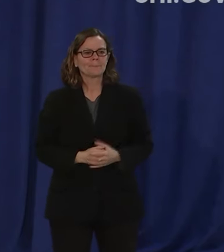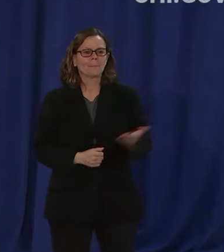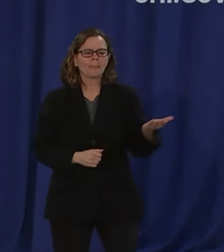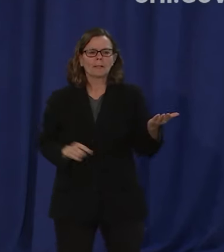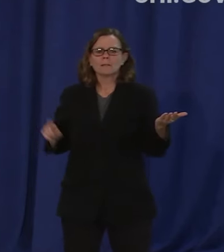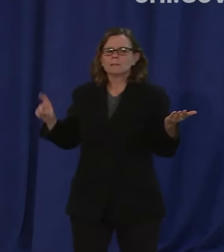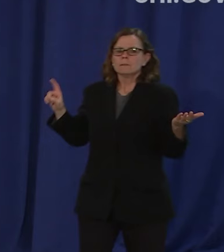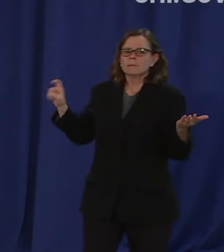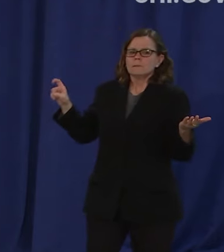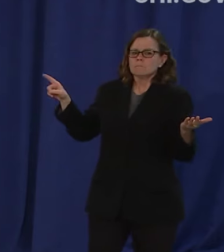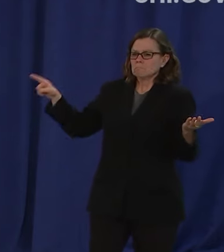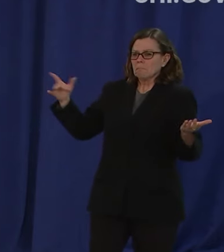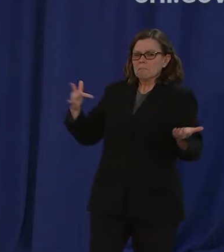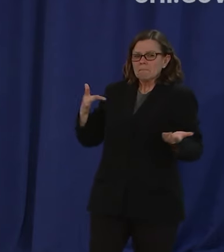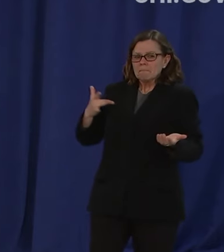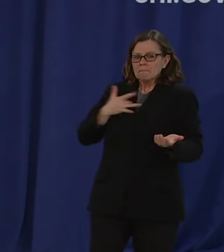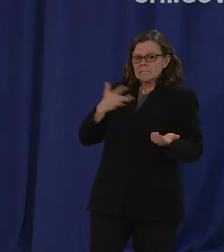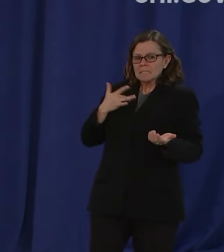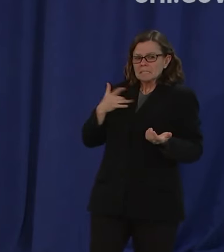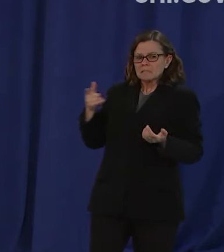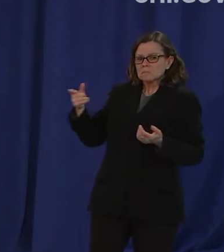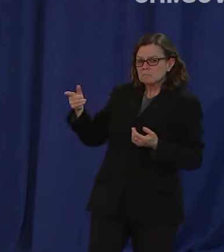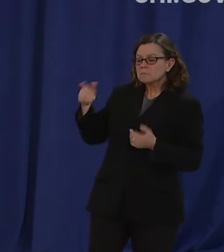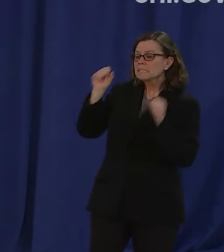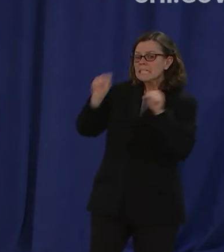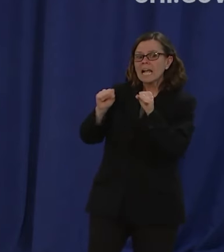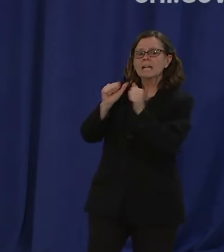your executive powers ordinance time will tell